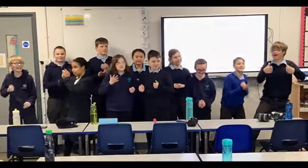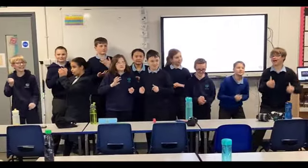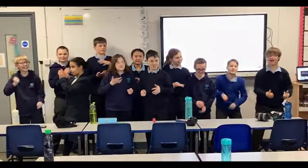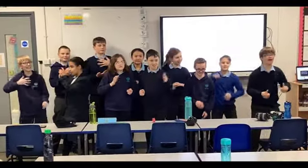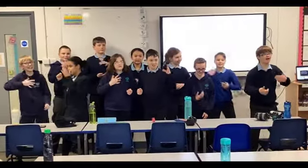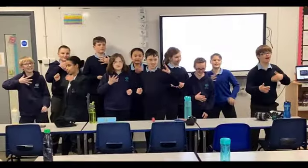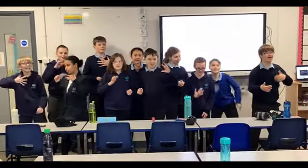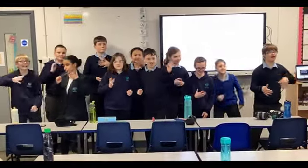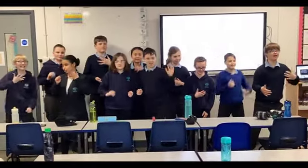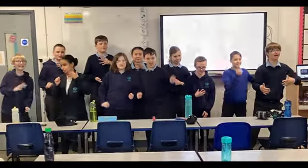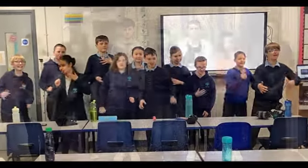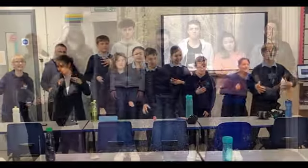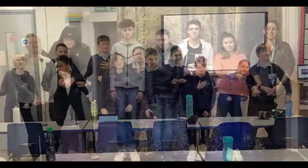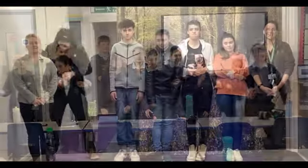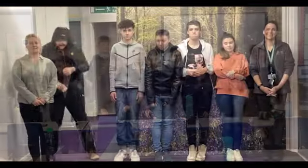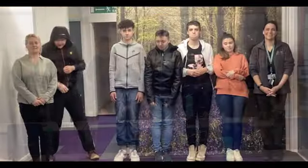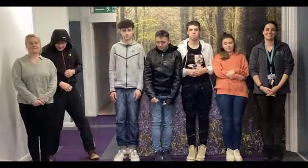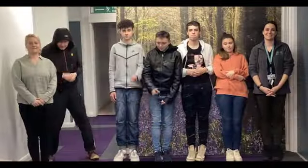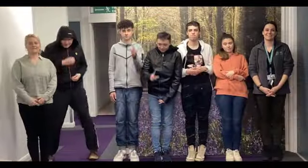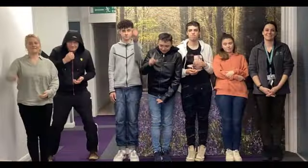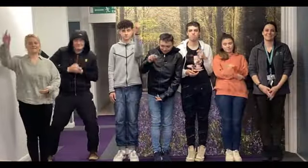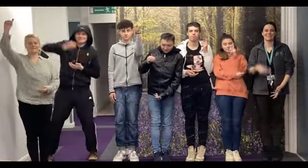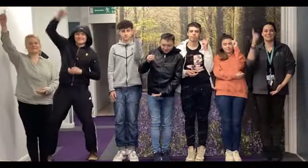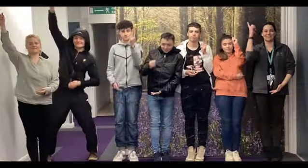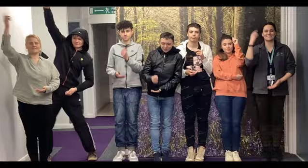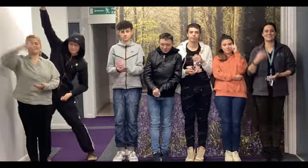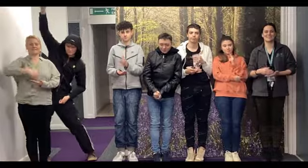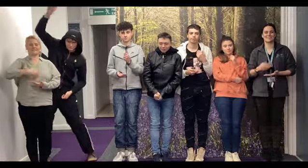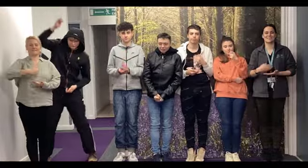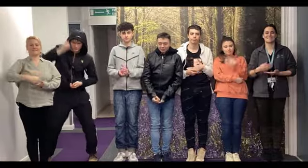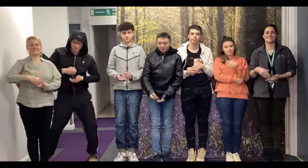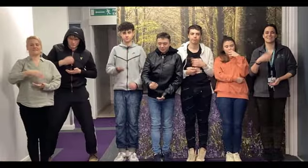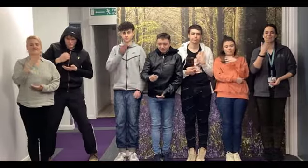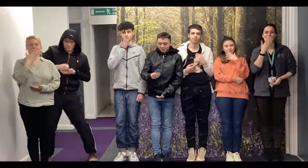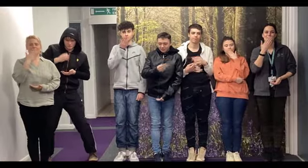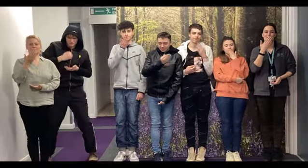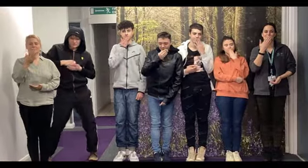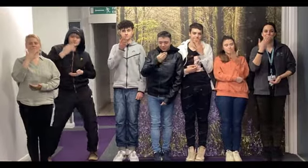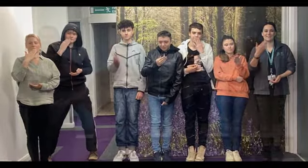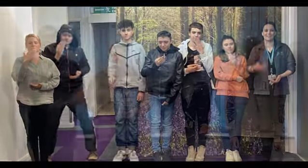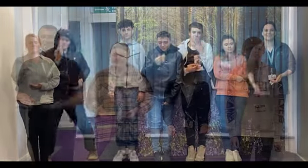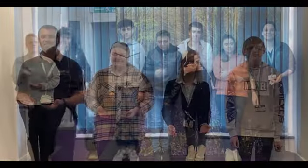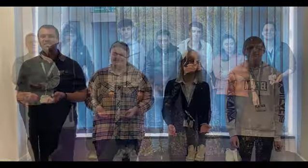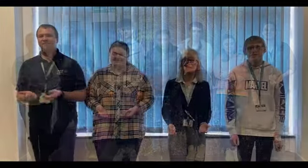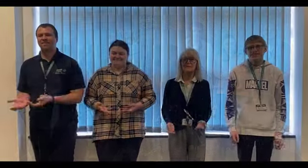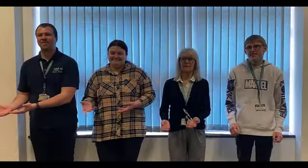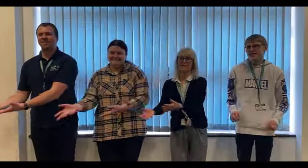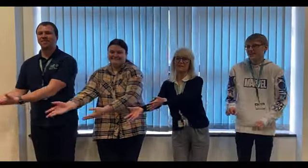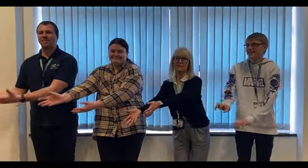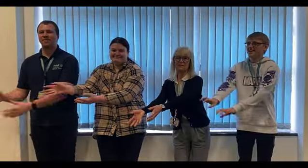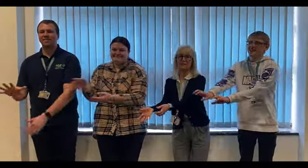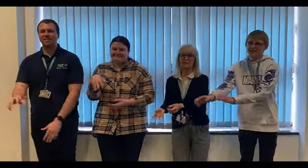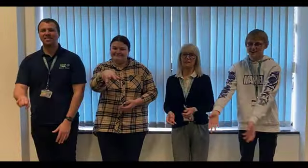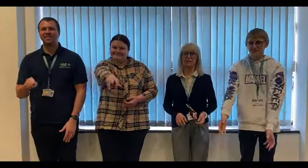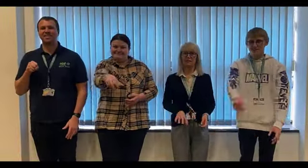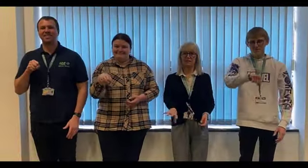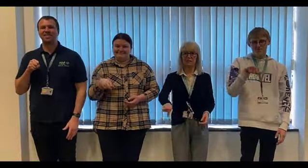every chance you get Oh, you find God's grace in every mistake And always give more than you take